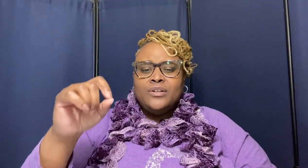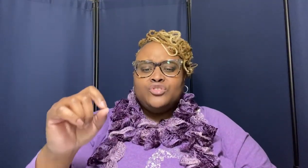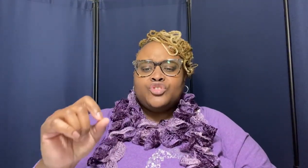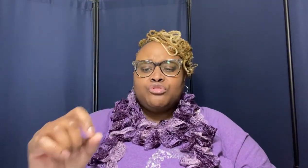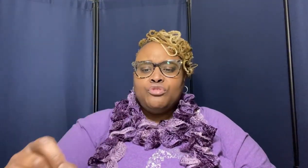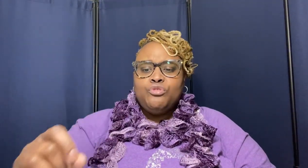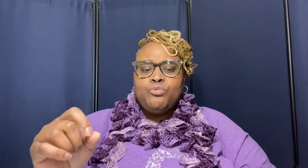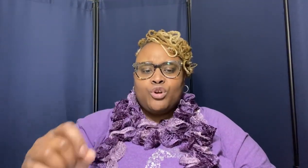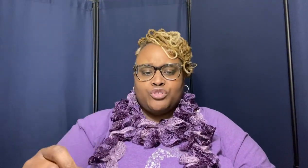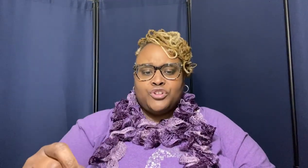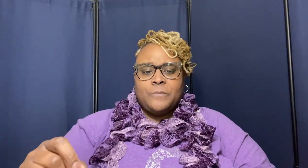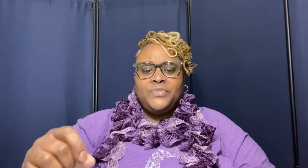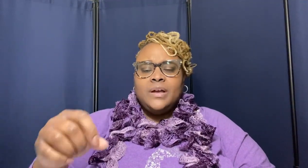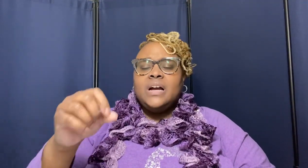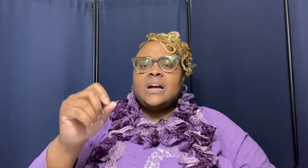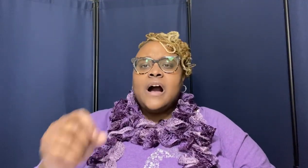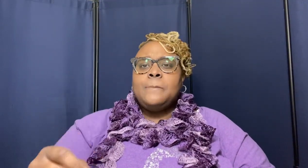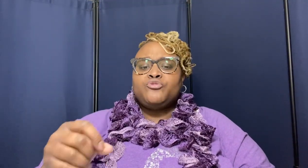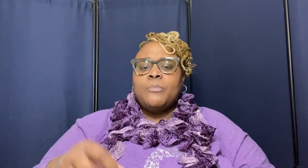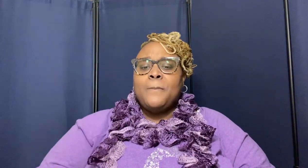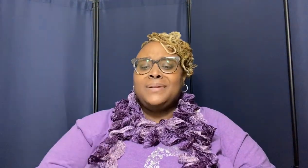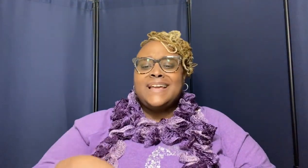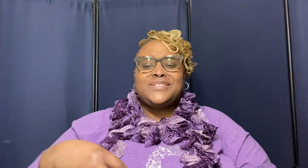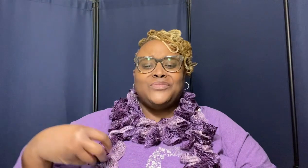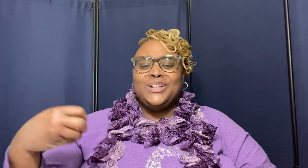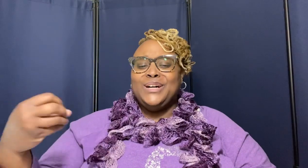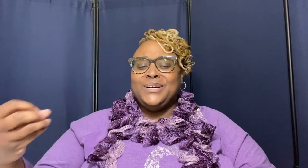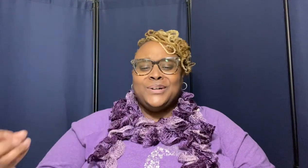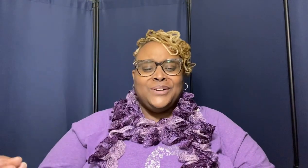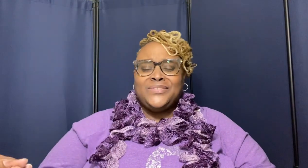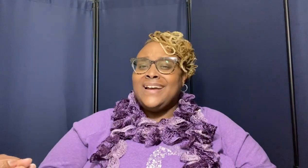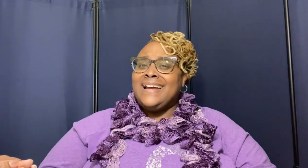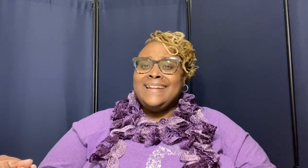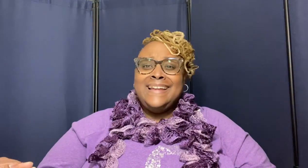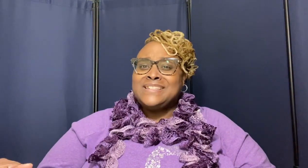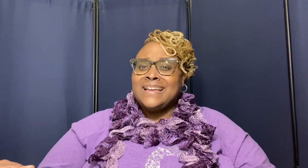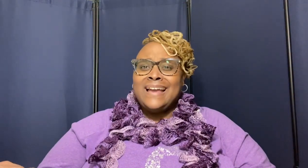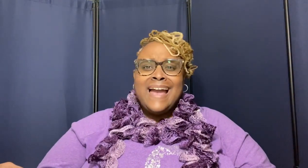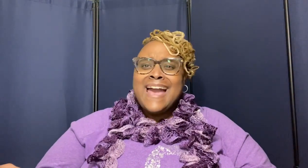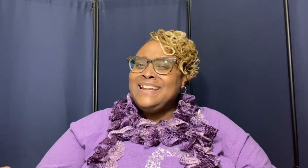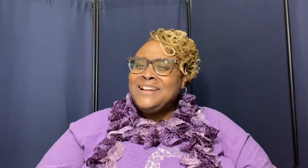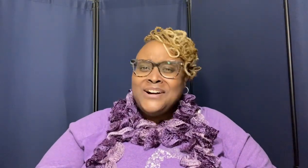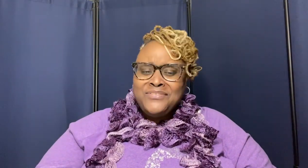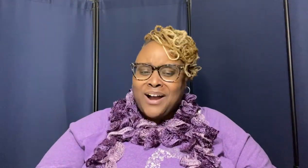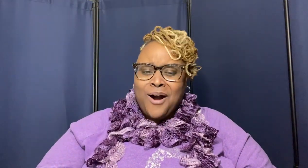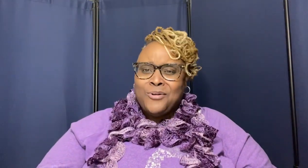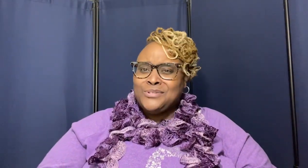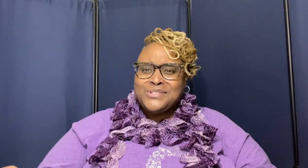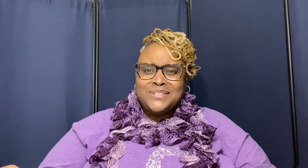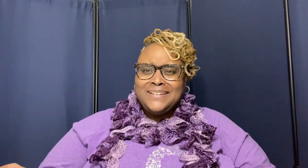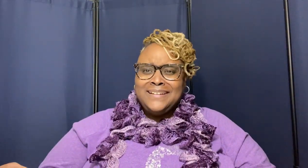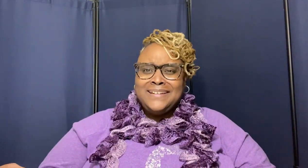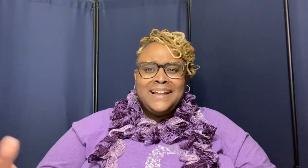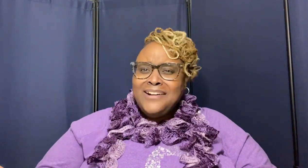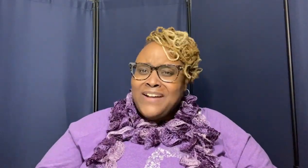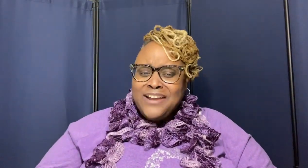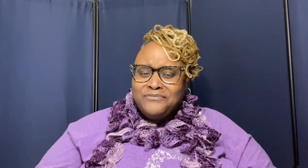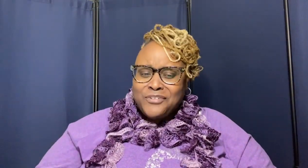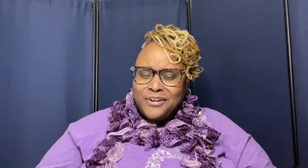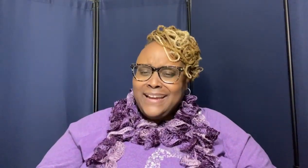true worship comes from a place of love listen and love costs love ain't free